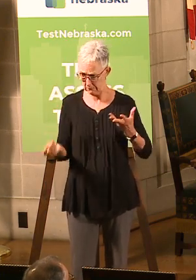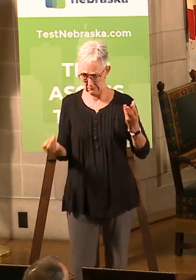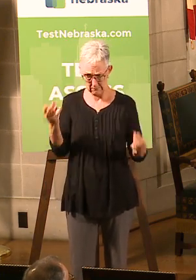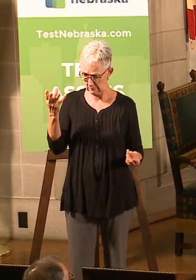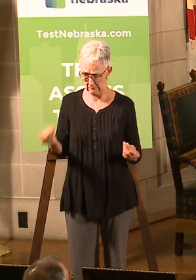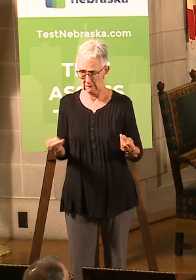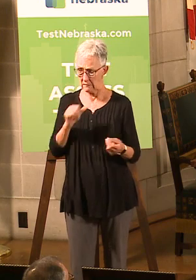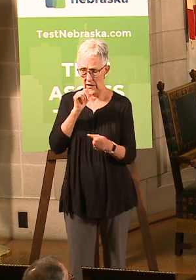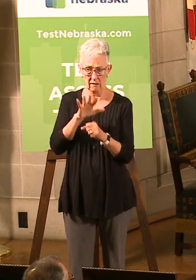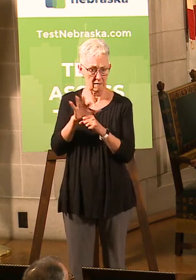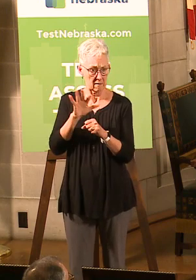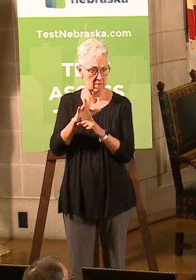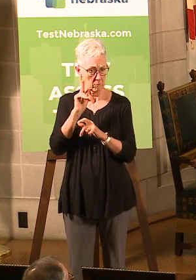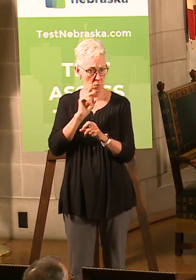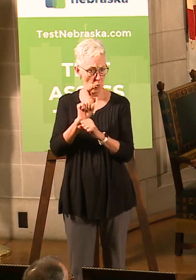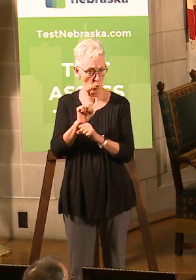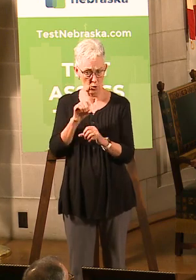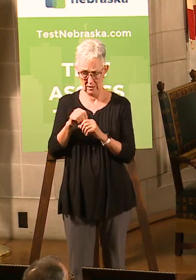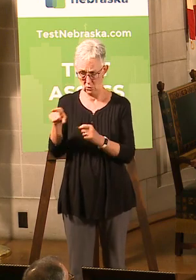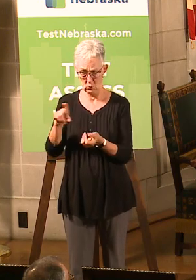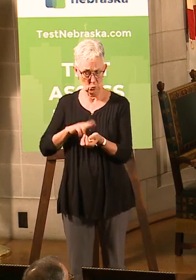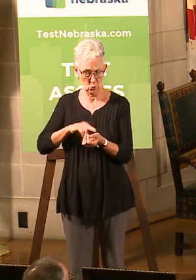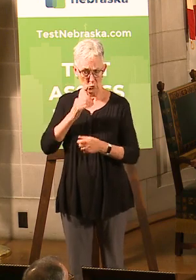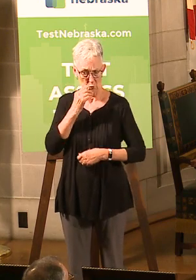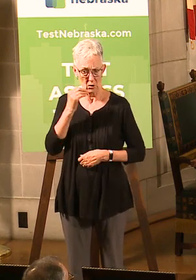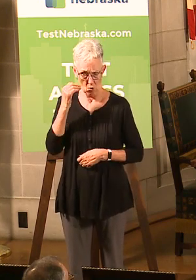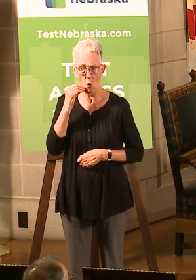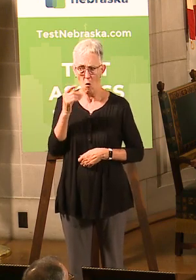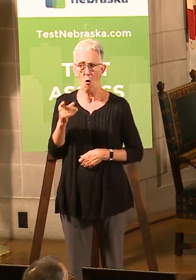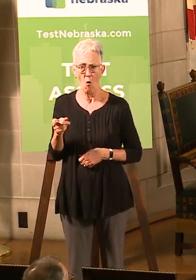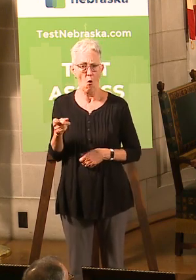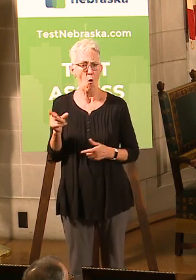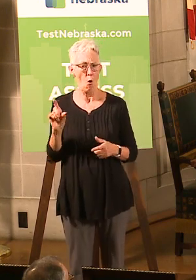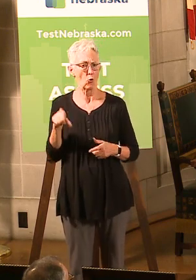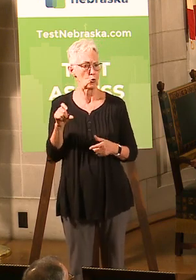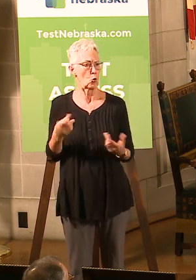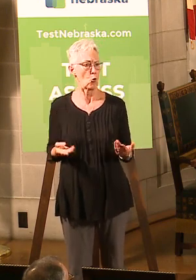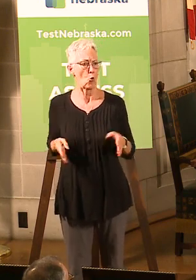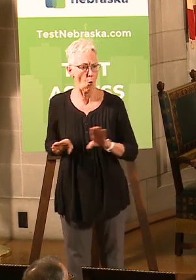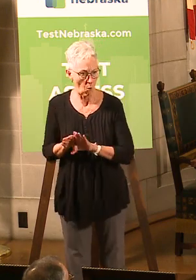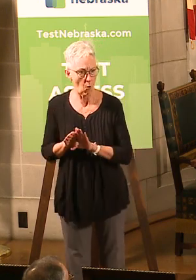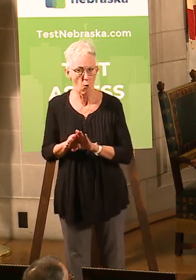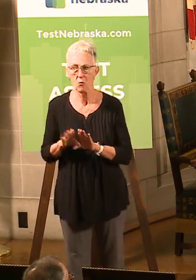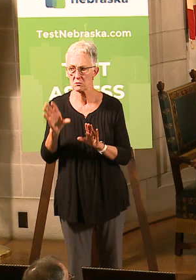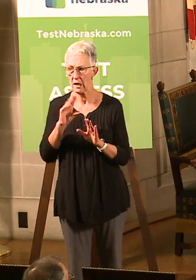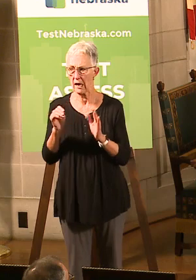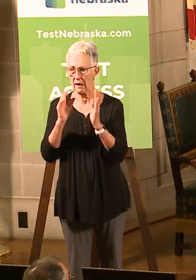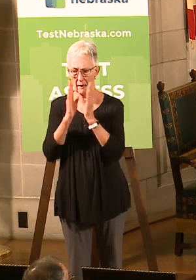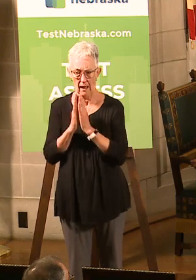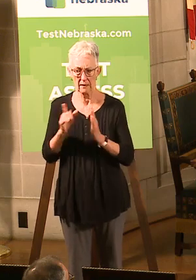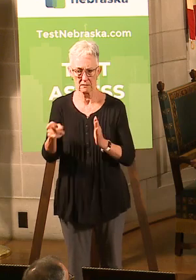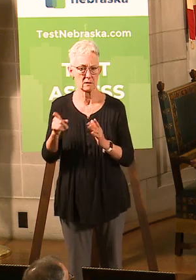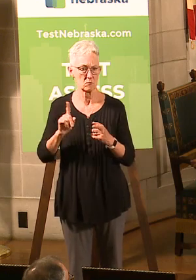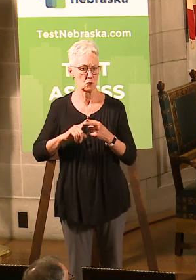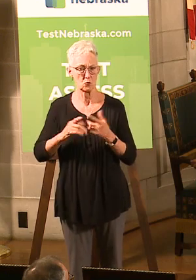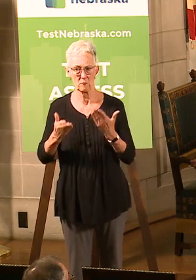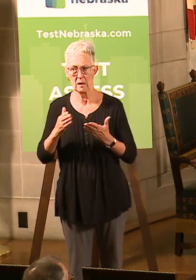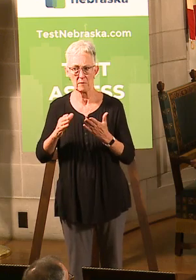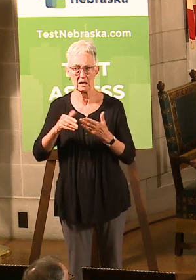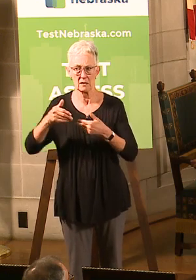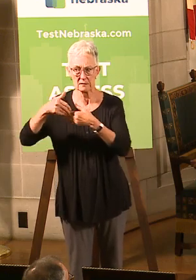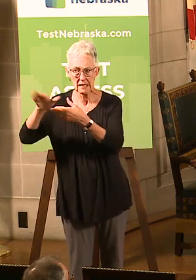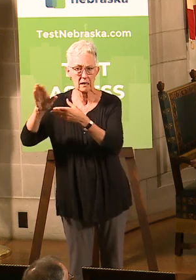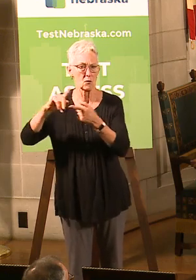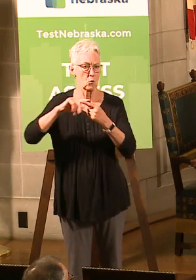to be able to make sure that they've got the proper care. But really, we only want to do that if they don't have the proper staffing to be able to take care of those people in their